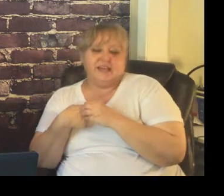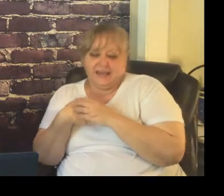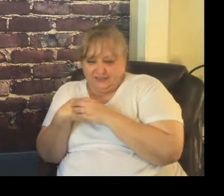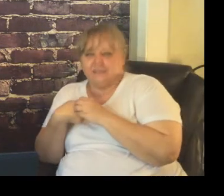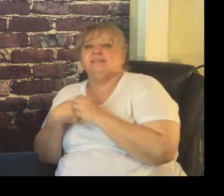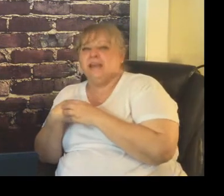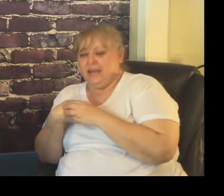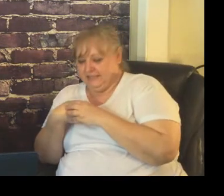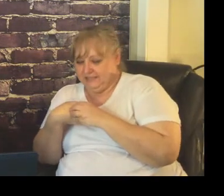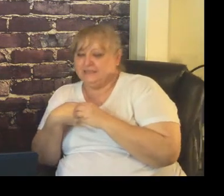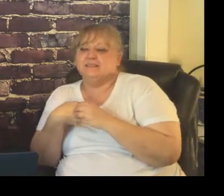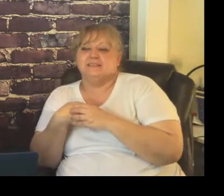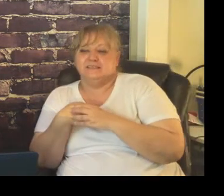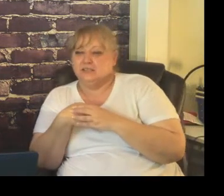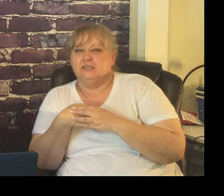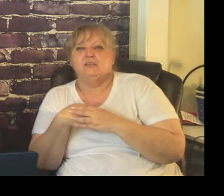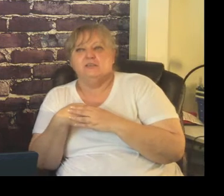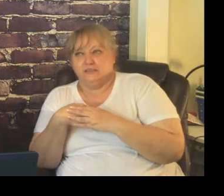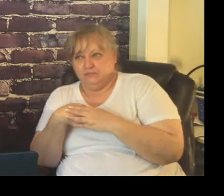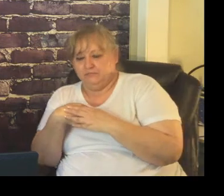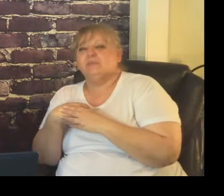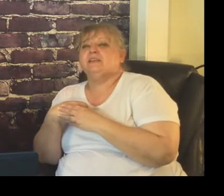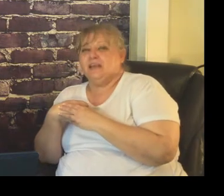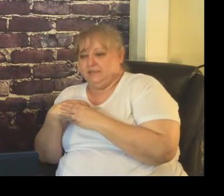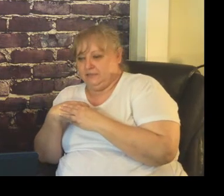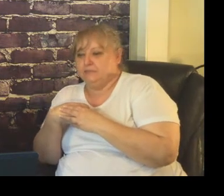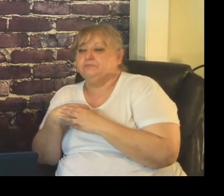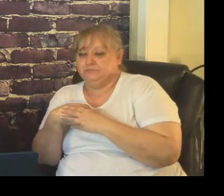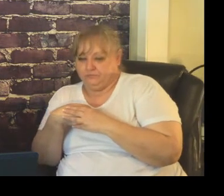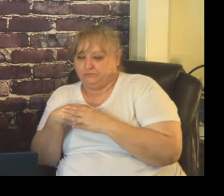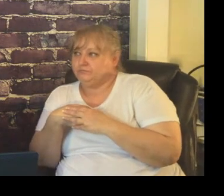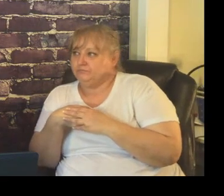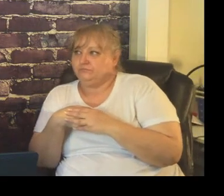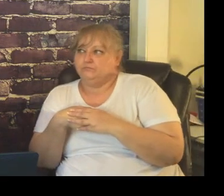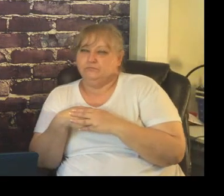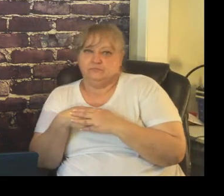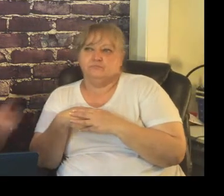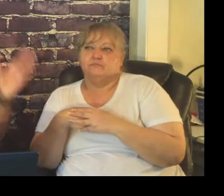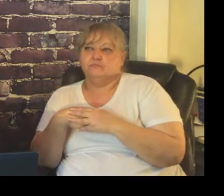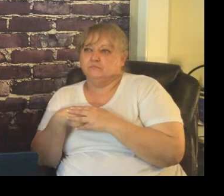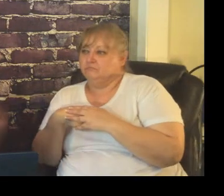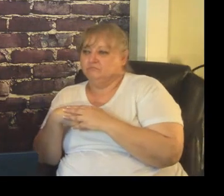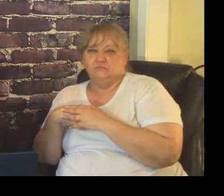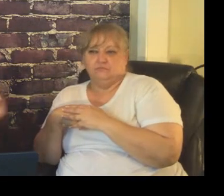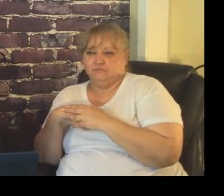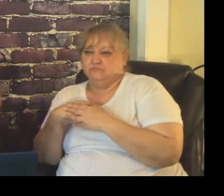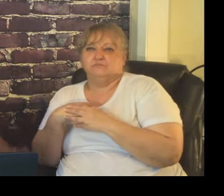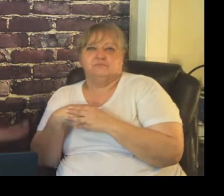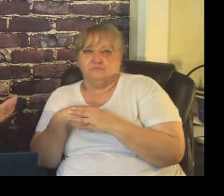down and go through your procedures don't be afraid to say that's it stop everybody